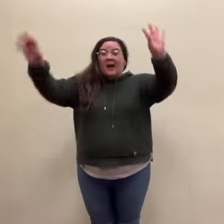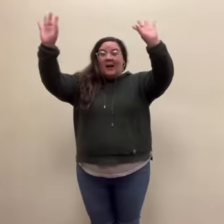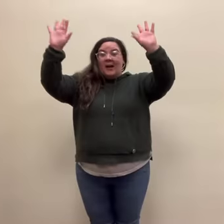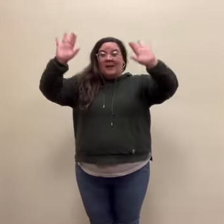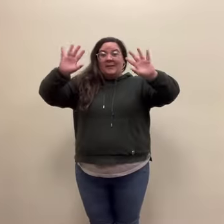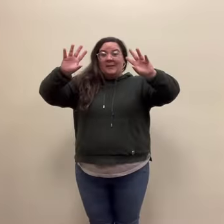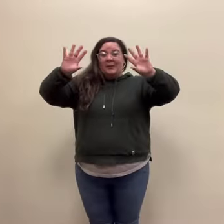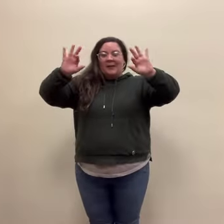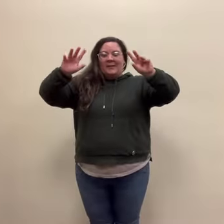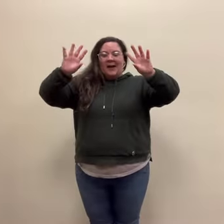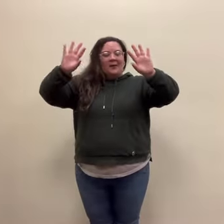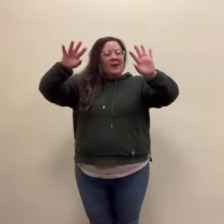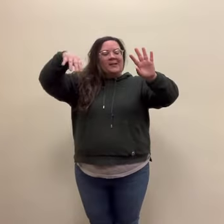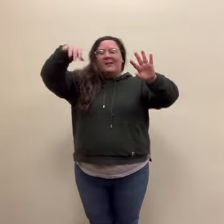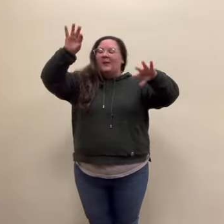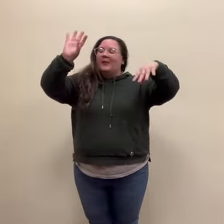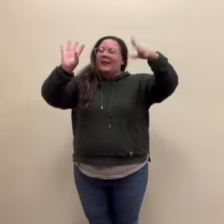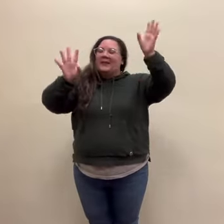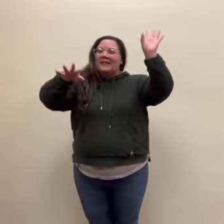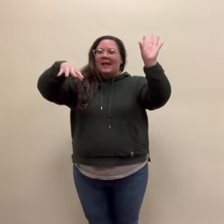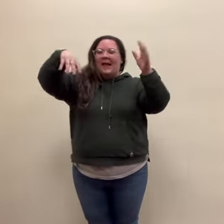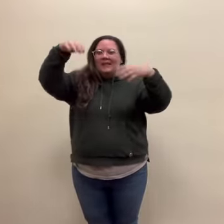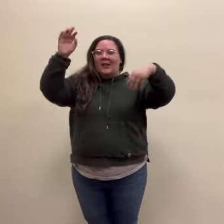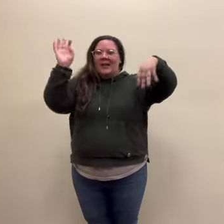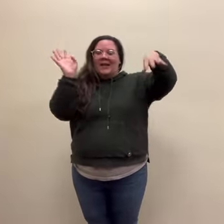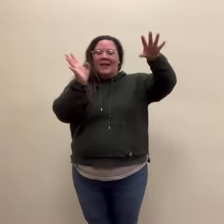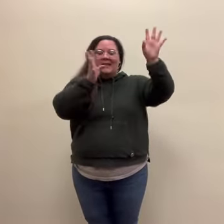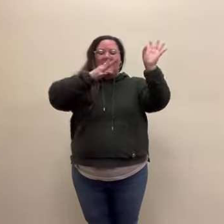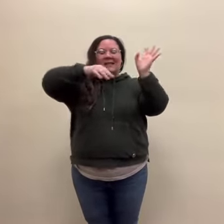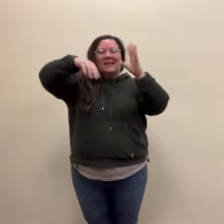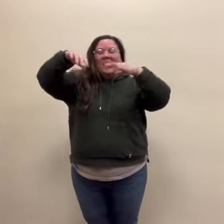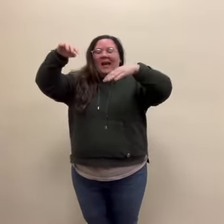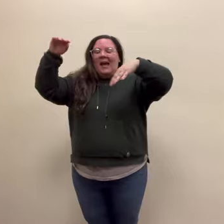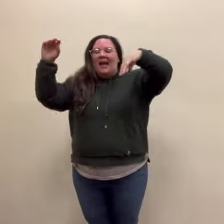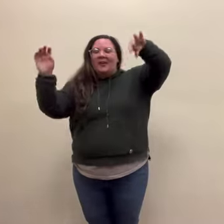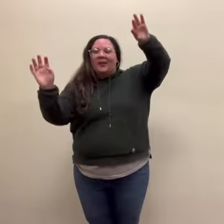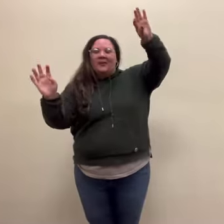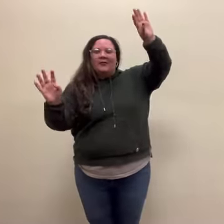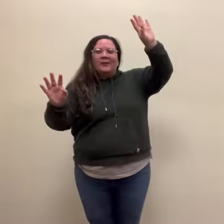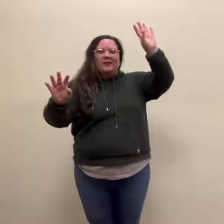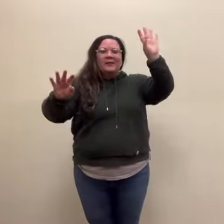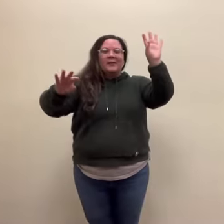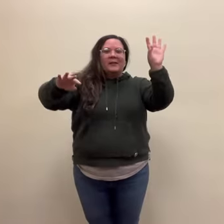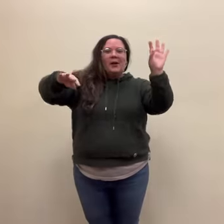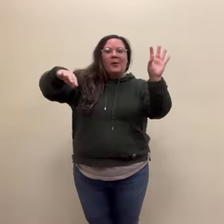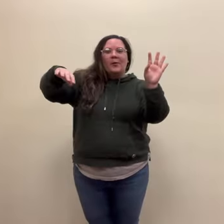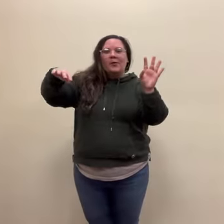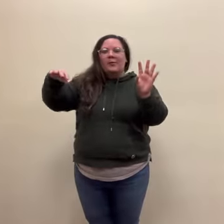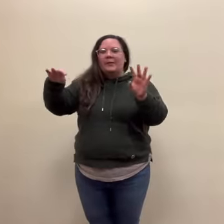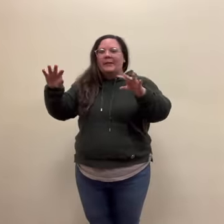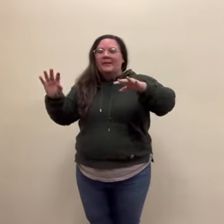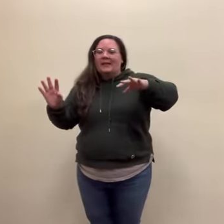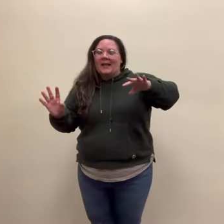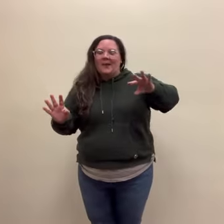Alright, so we're going to start with our snowflakes as our hands, and they're going to drift slowly down.